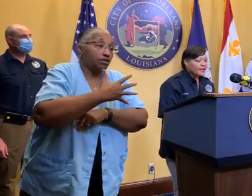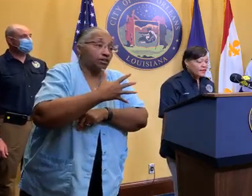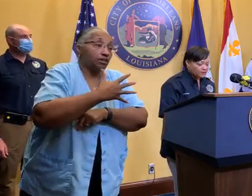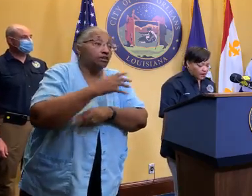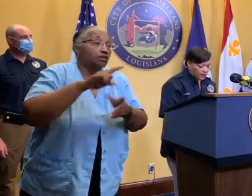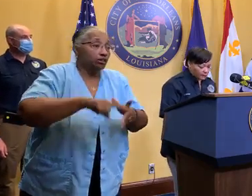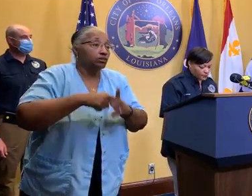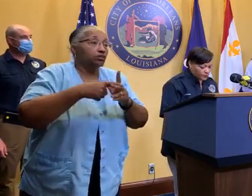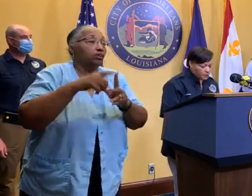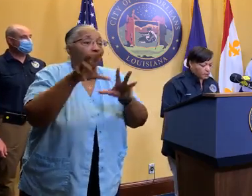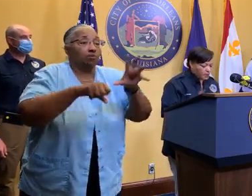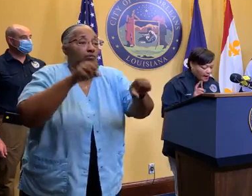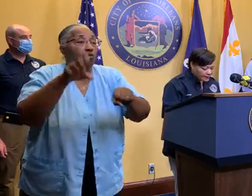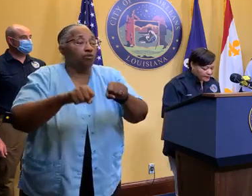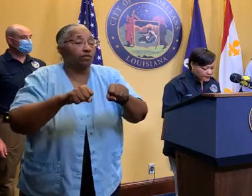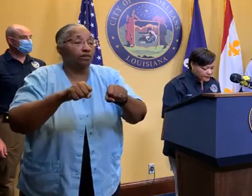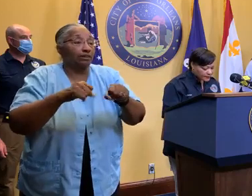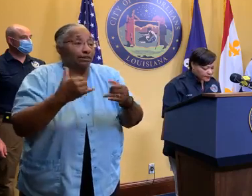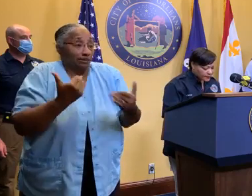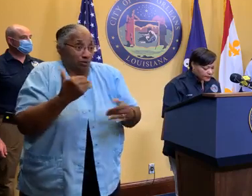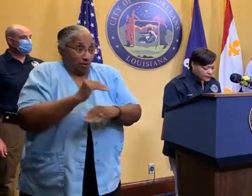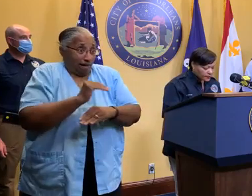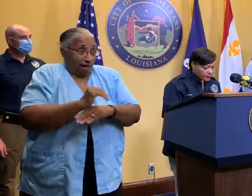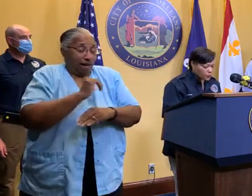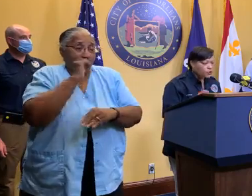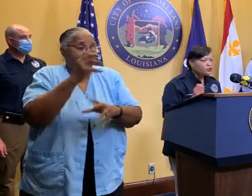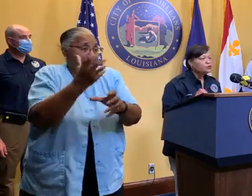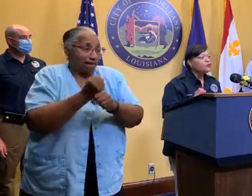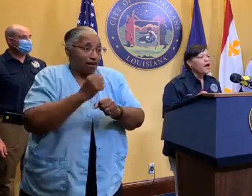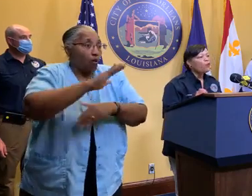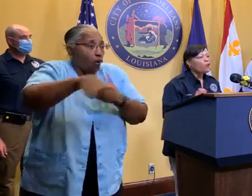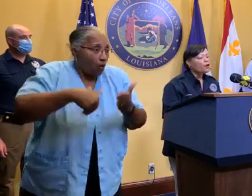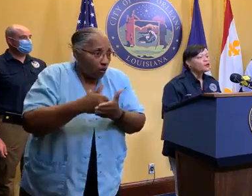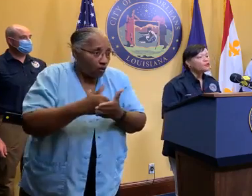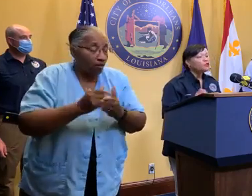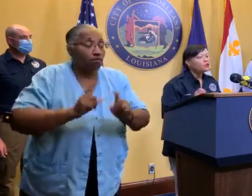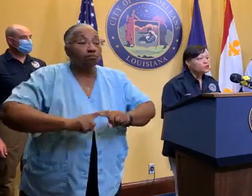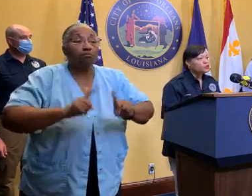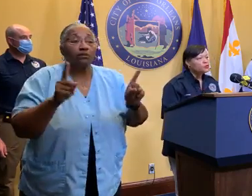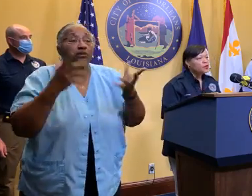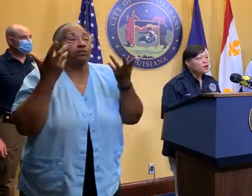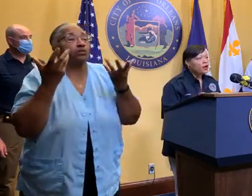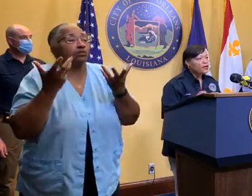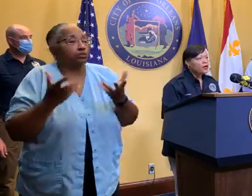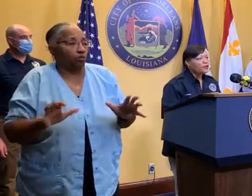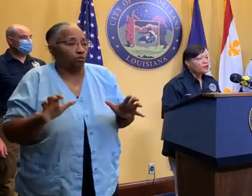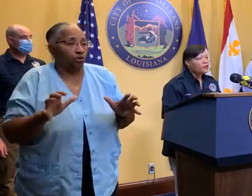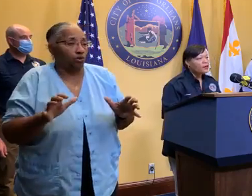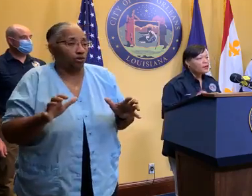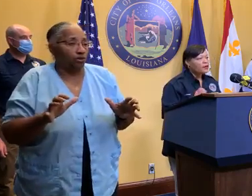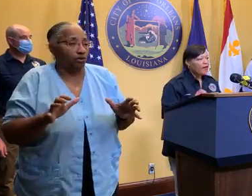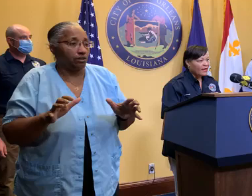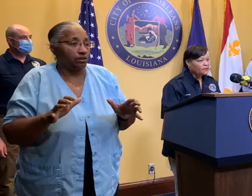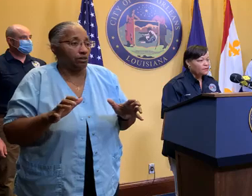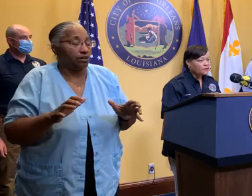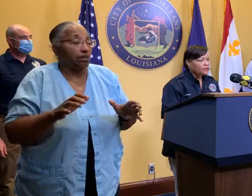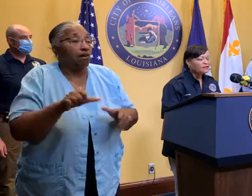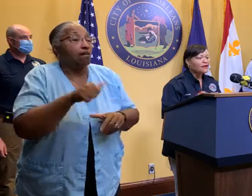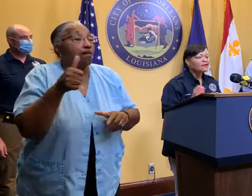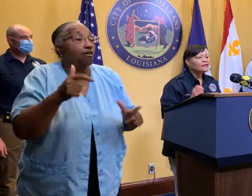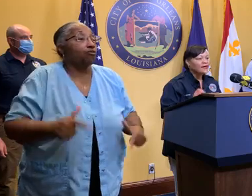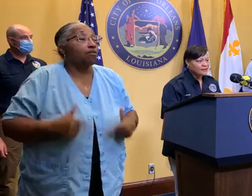this evening. But we do not want to lose another life.